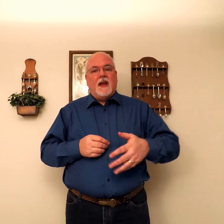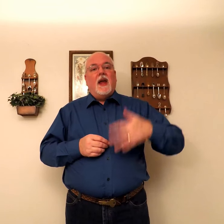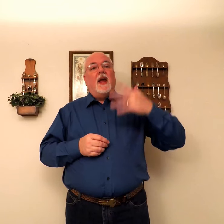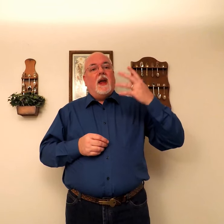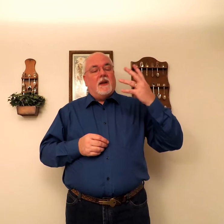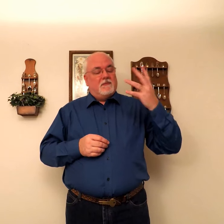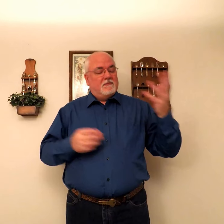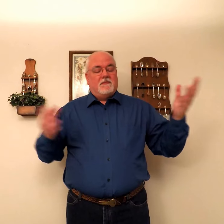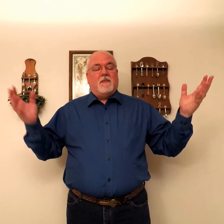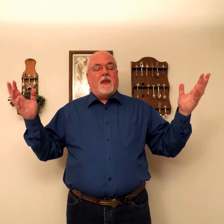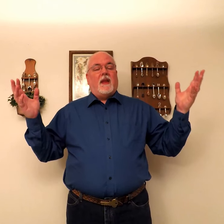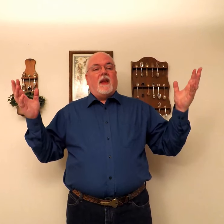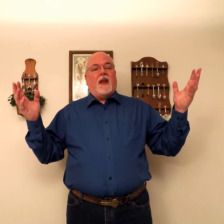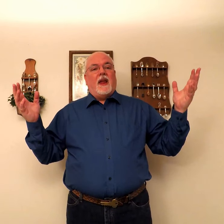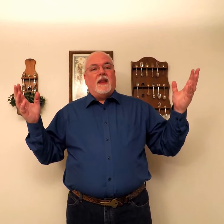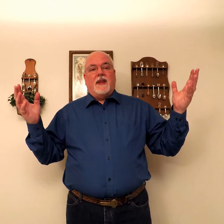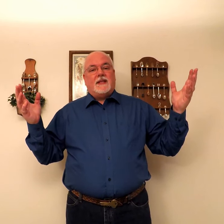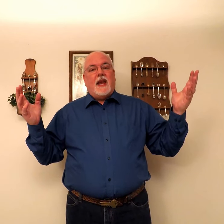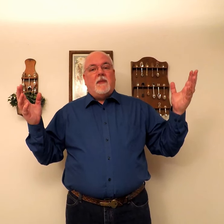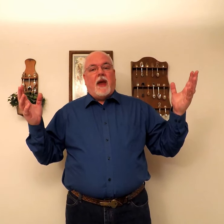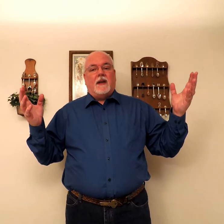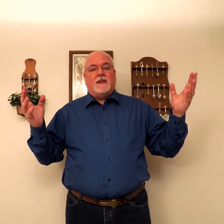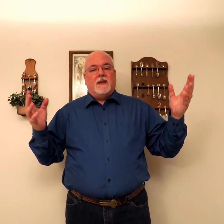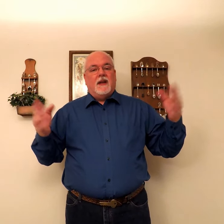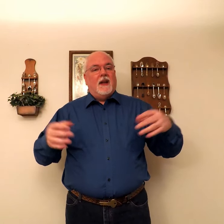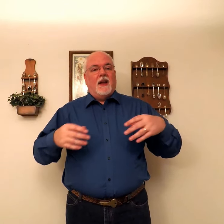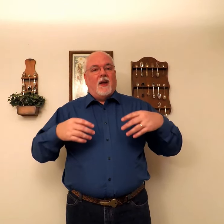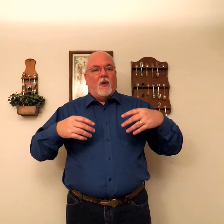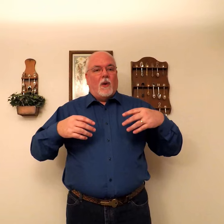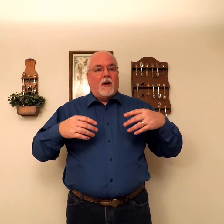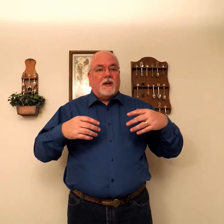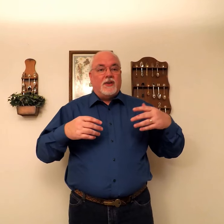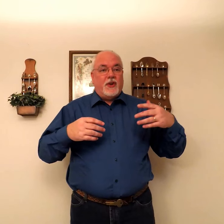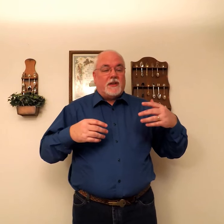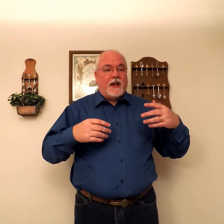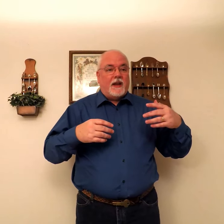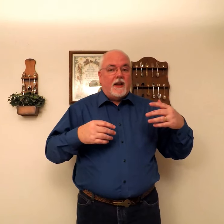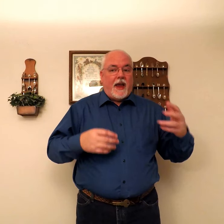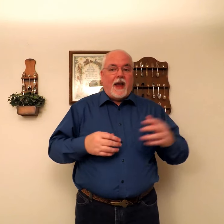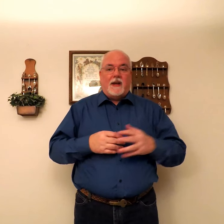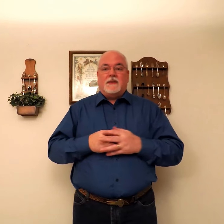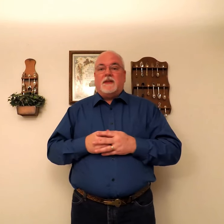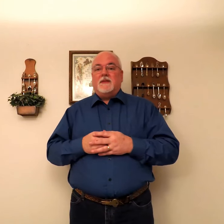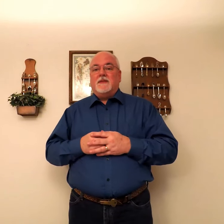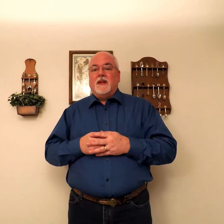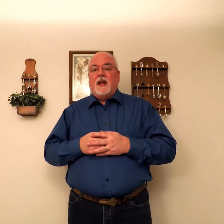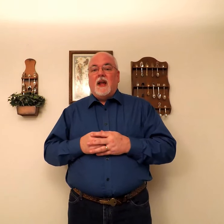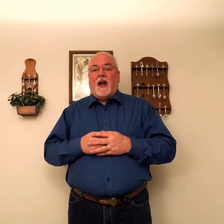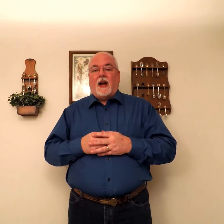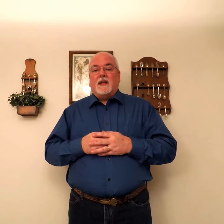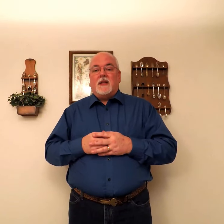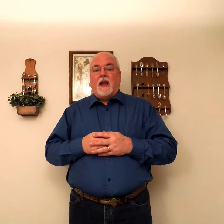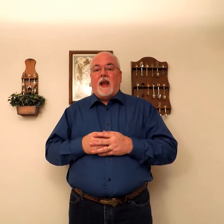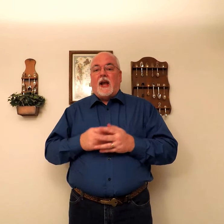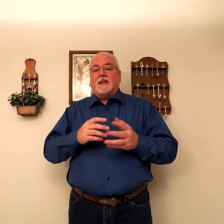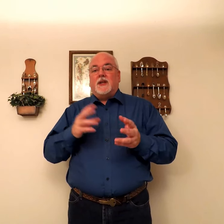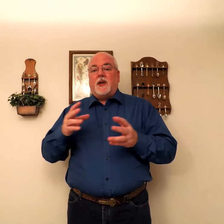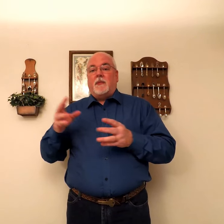the same as, or just like as. As, I could say, as the deer,